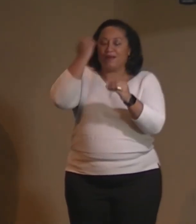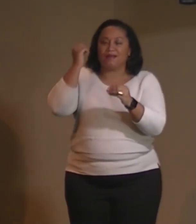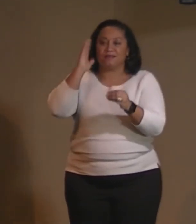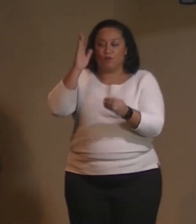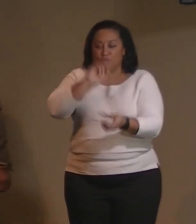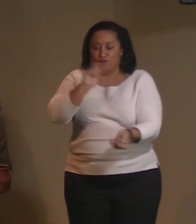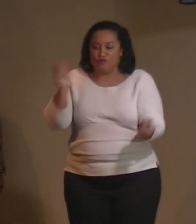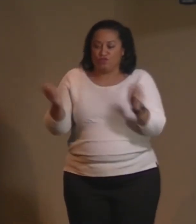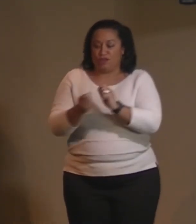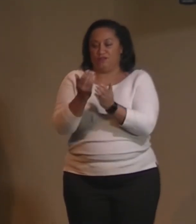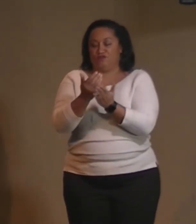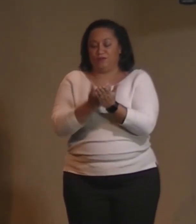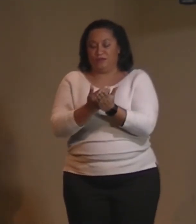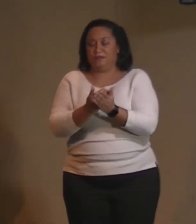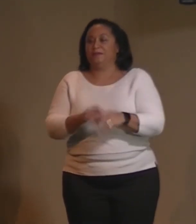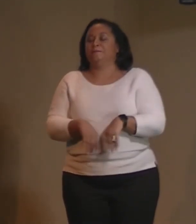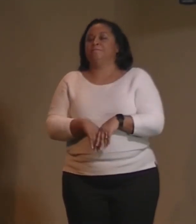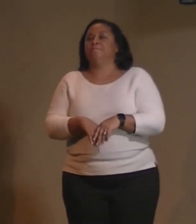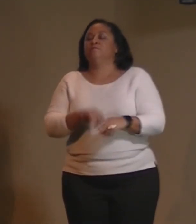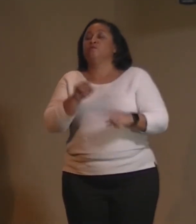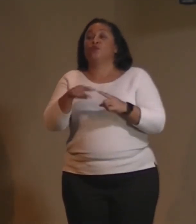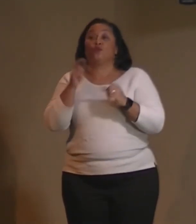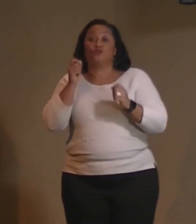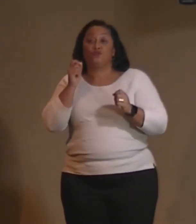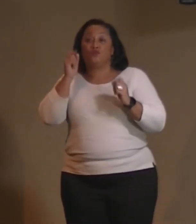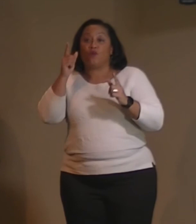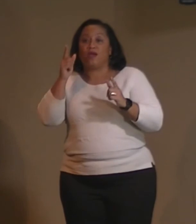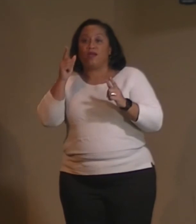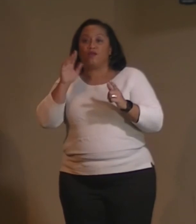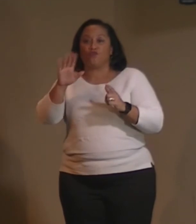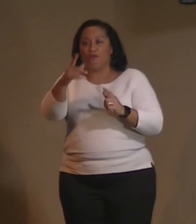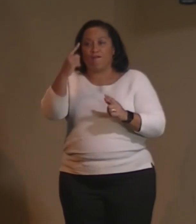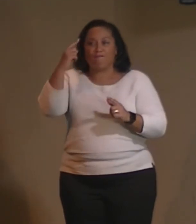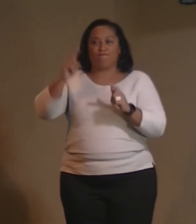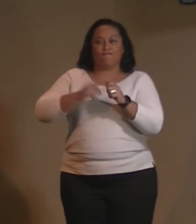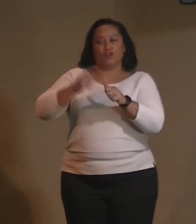When you wake, what is the first thought of your day?